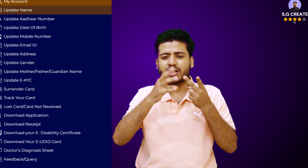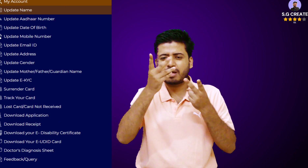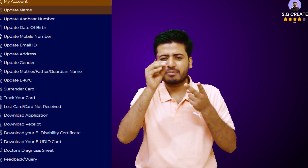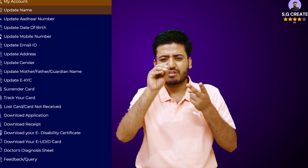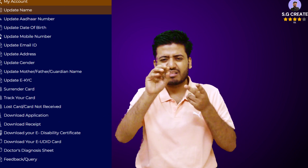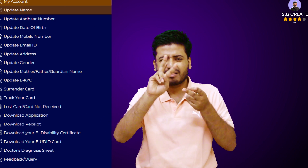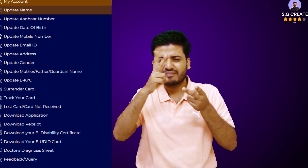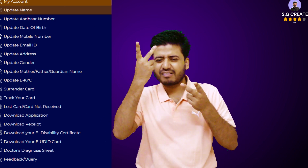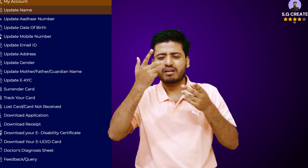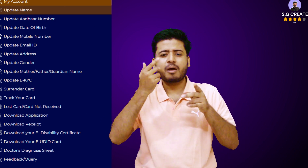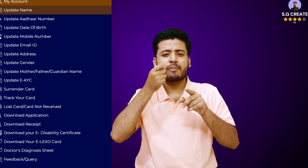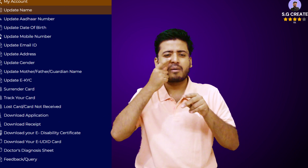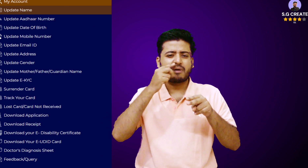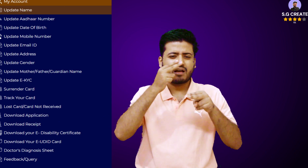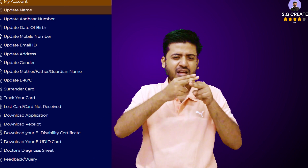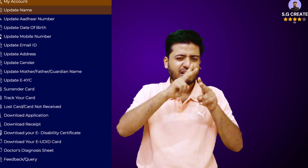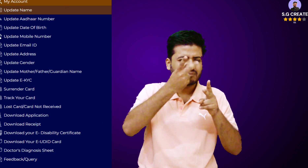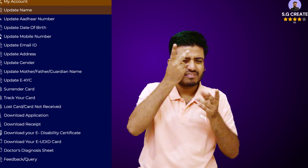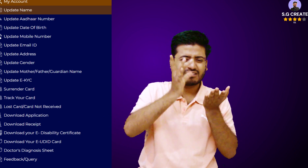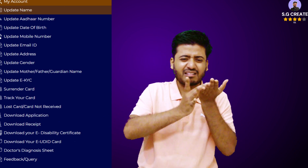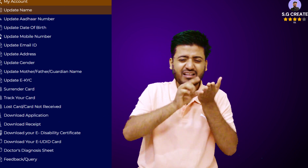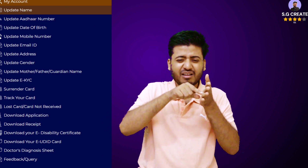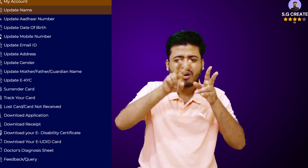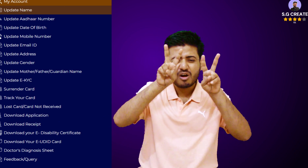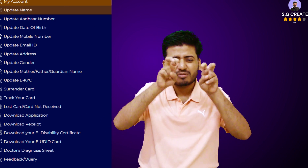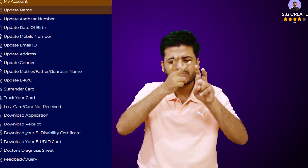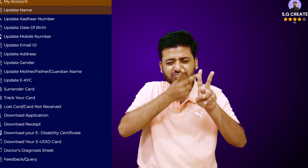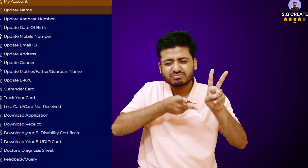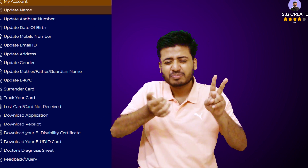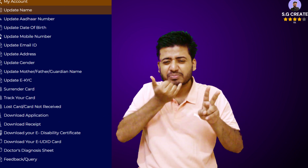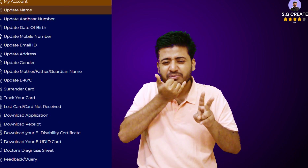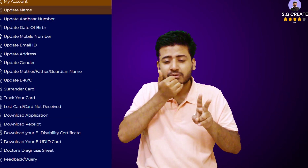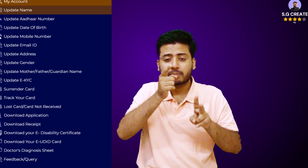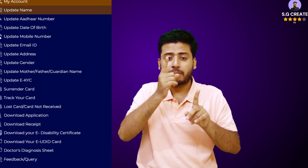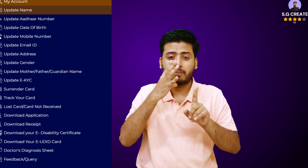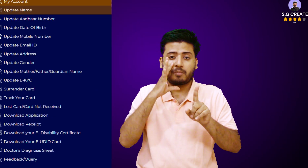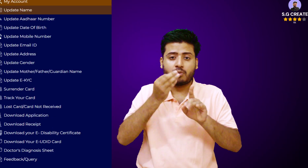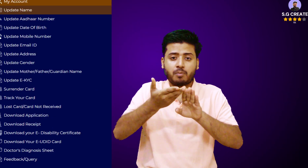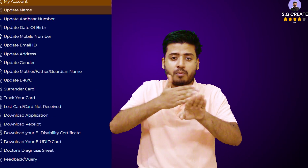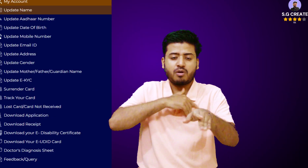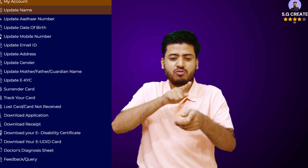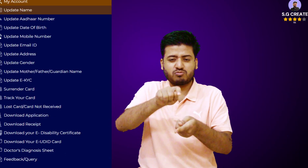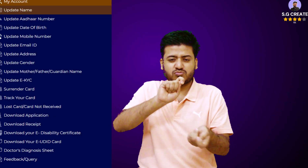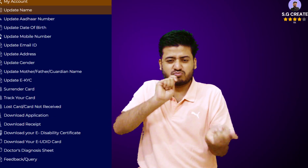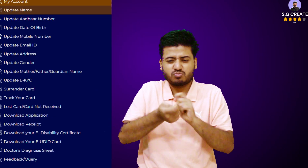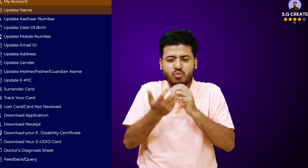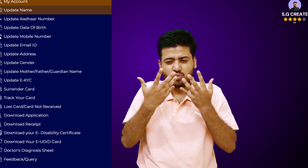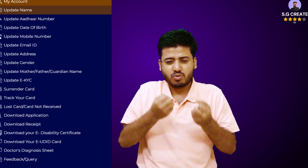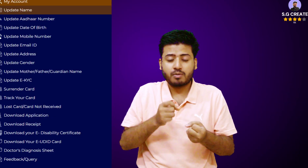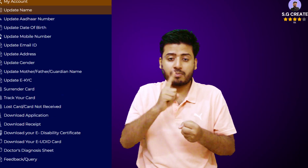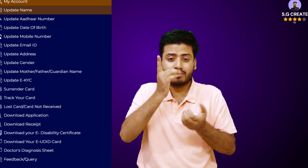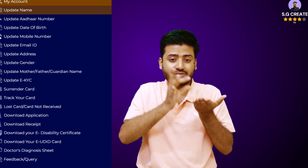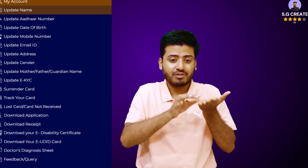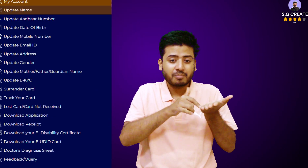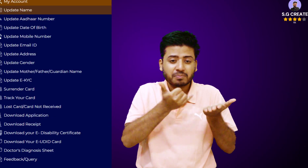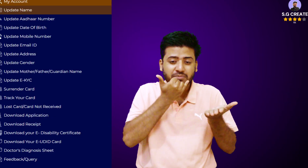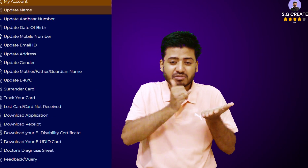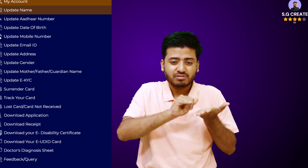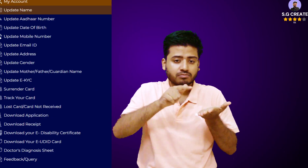page and enter your credentials. Initiate the address update. Look for the appropriate tab or link to update your residential